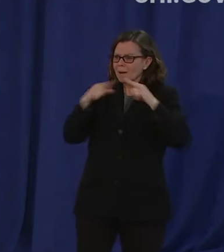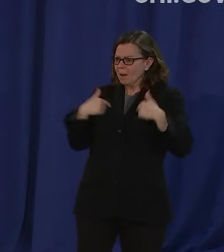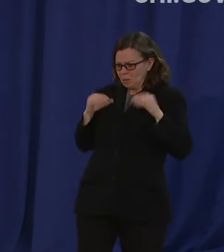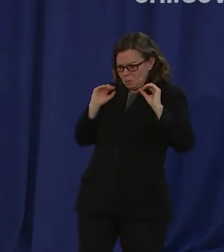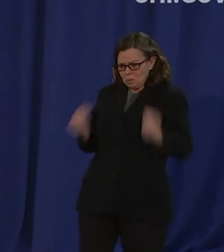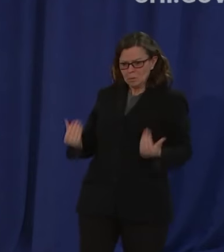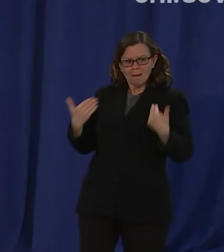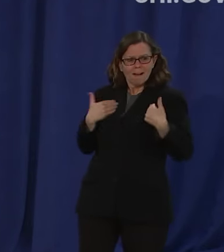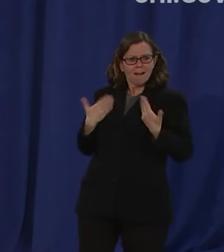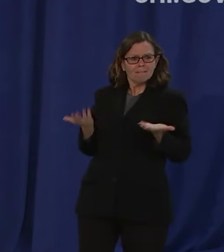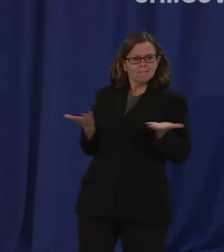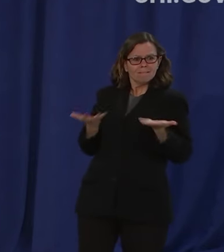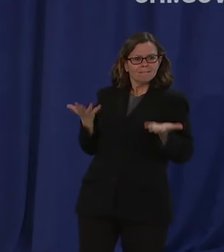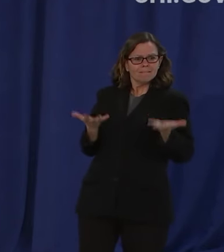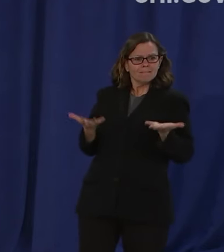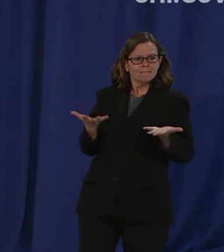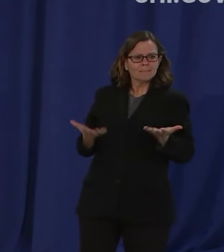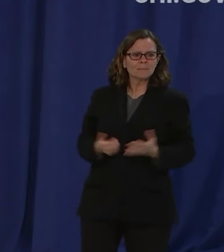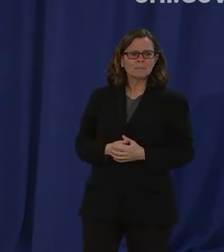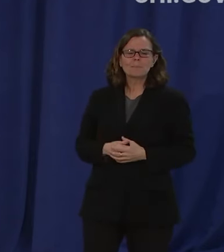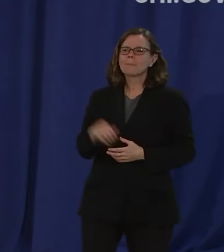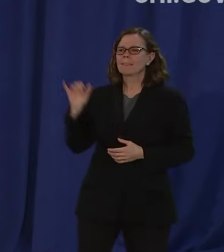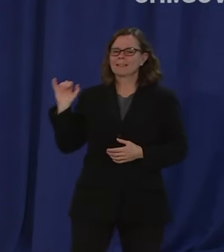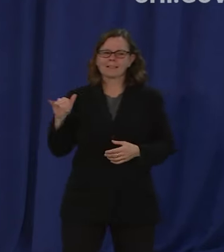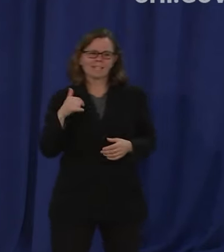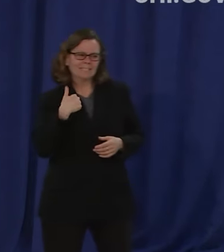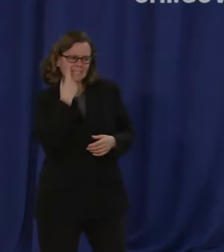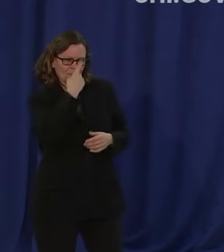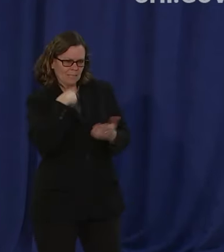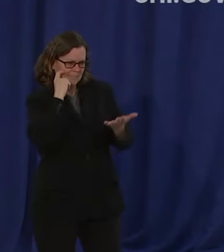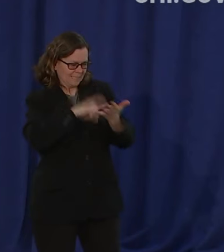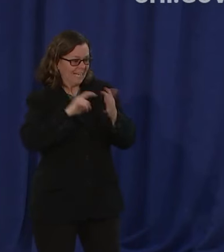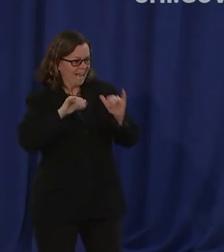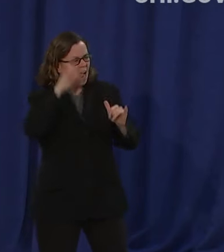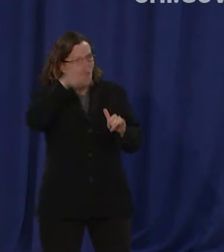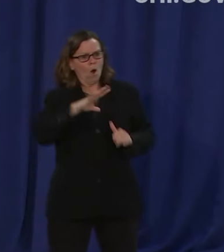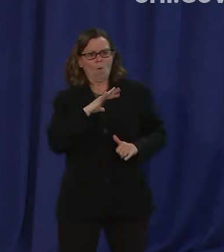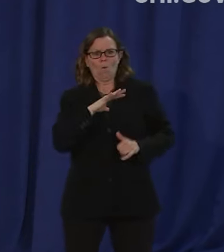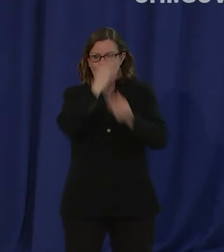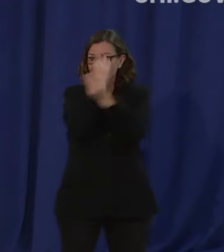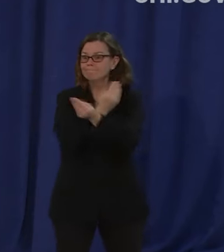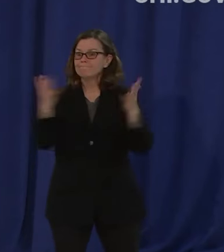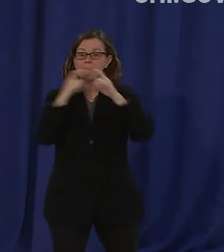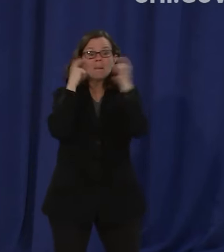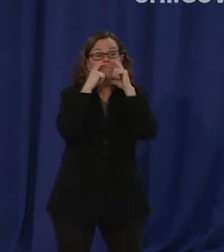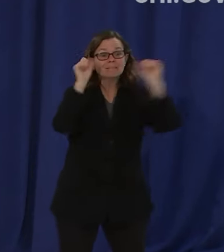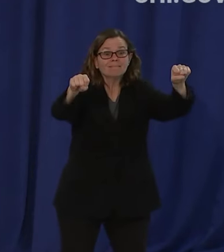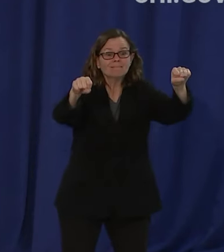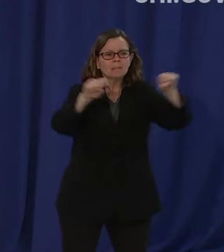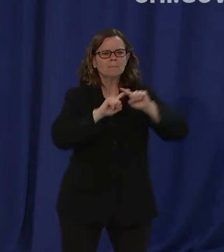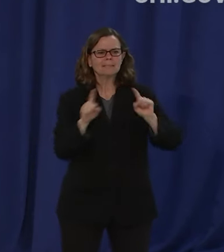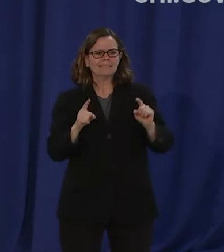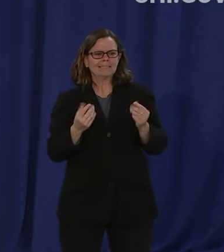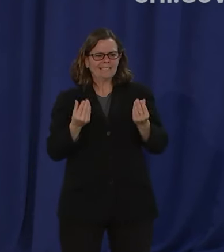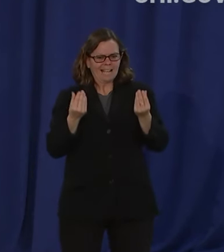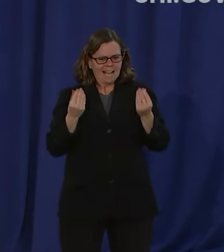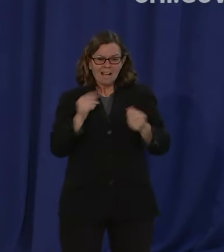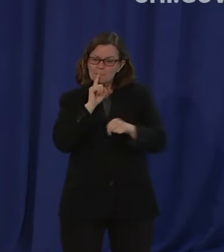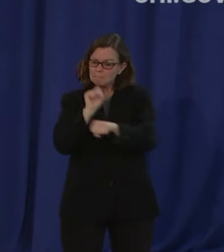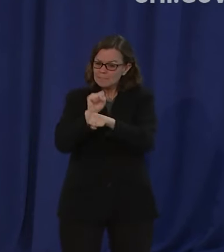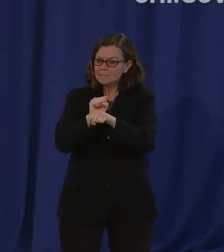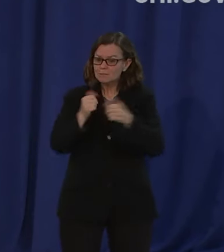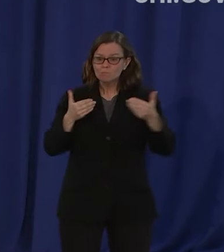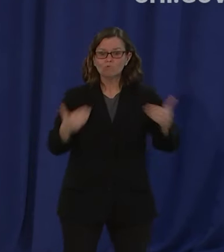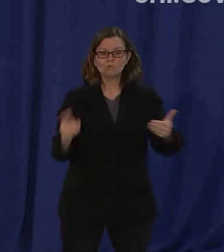nuanced issues sounds like a great idea but when you think about the practicalities of how that's actually going to be implemented that's where the